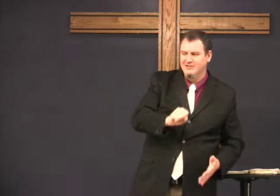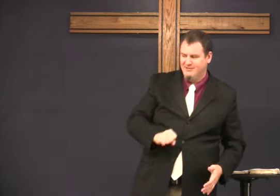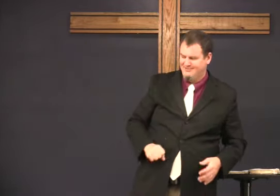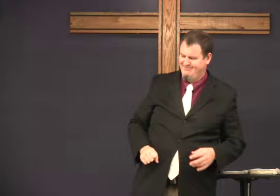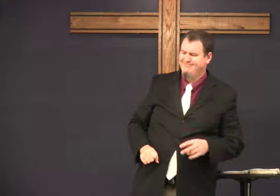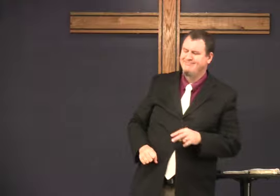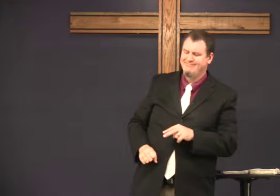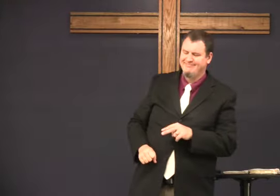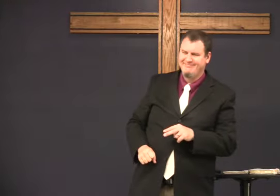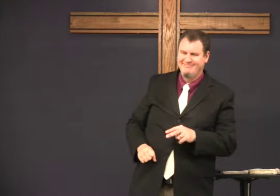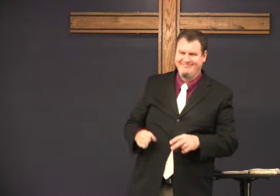Oh!